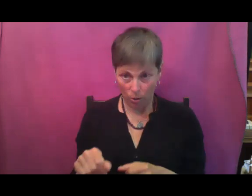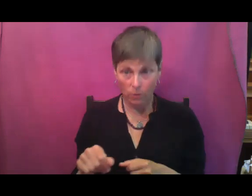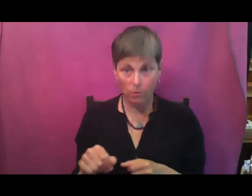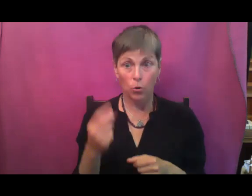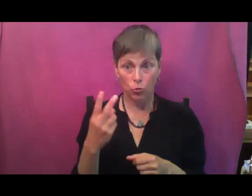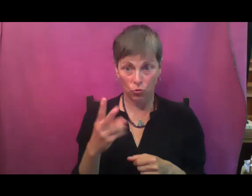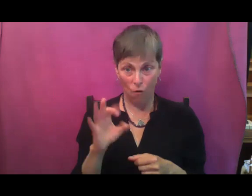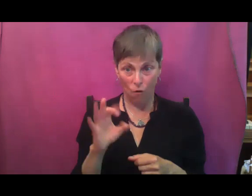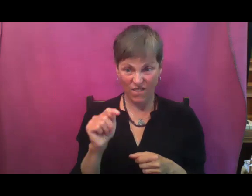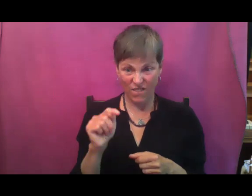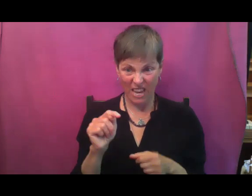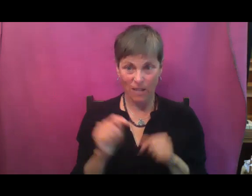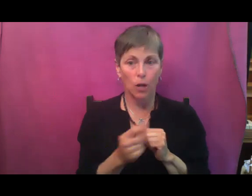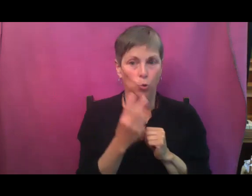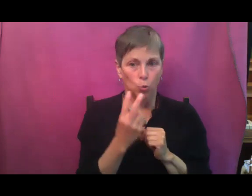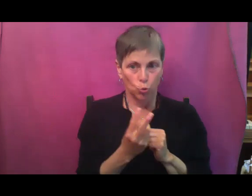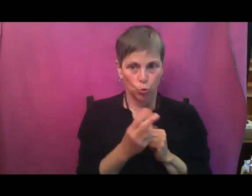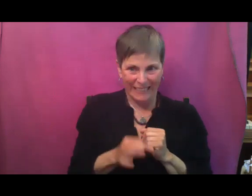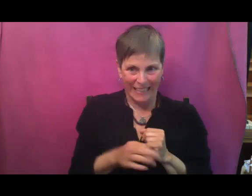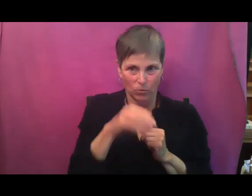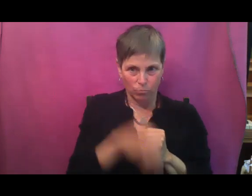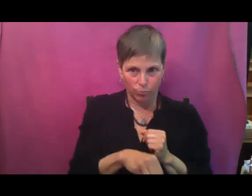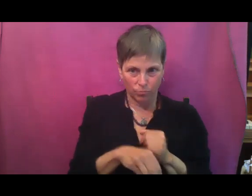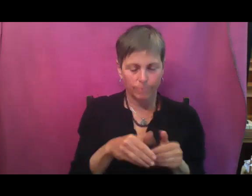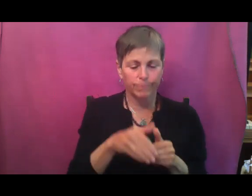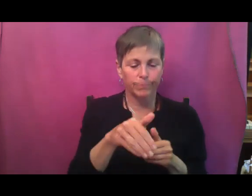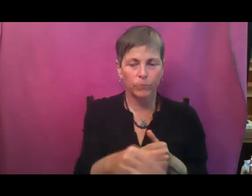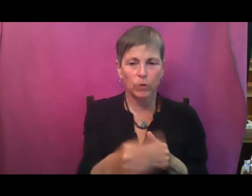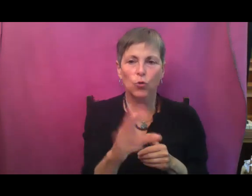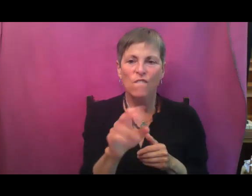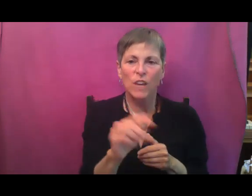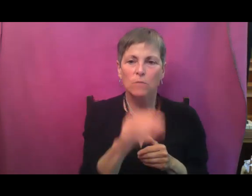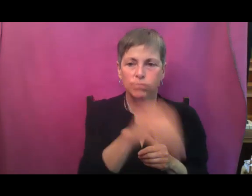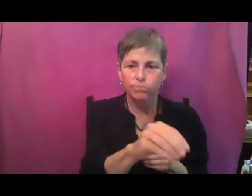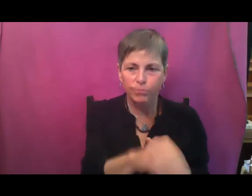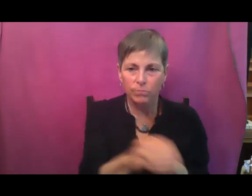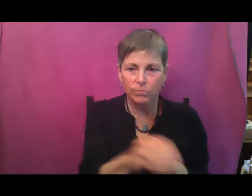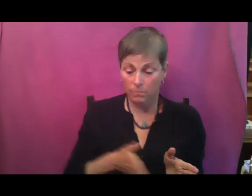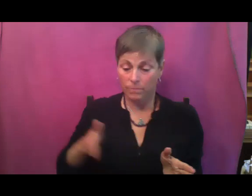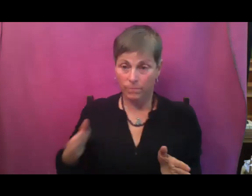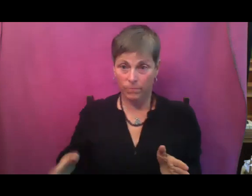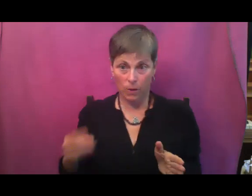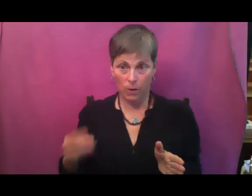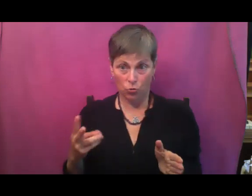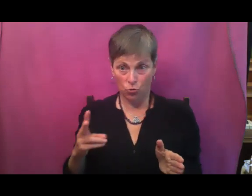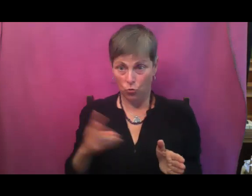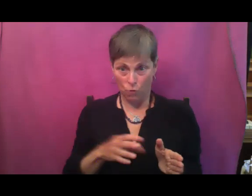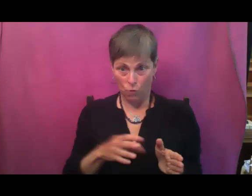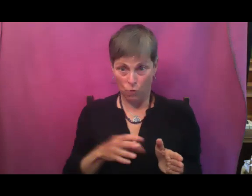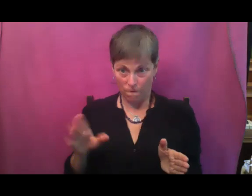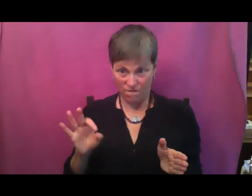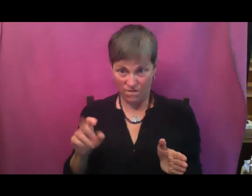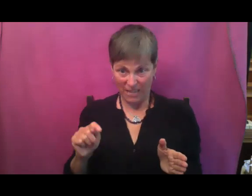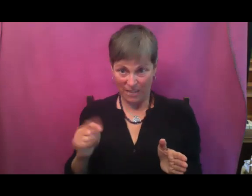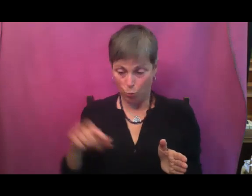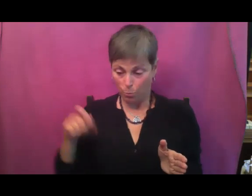thin down to the strongest one, the healthiest one, the first one to emerge, the straightest one to emerge. As soon as they emerge,